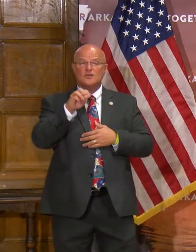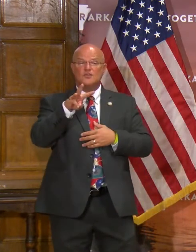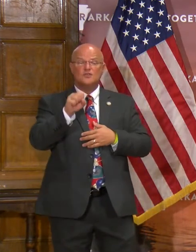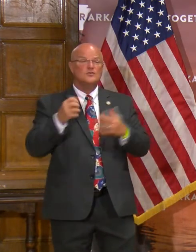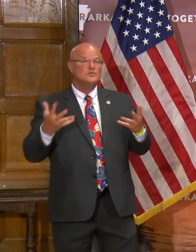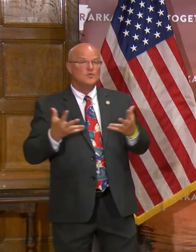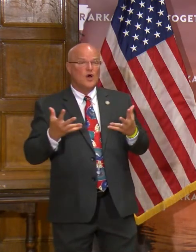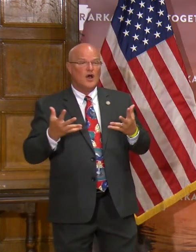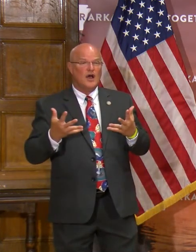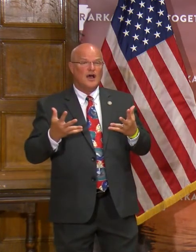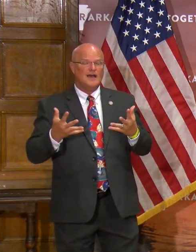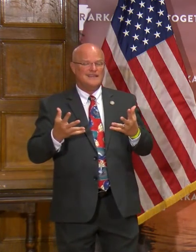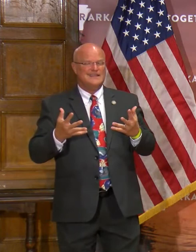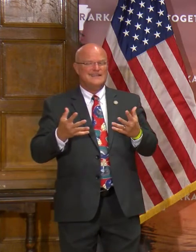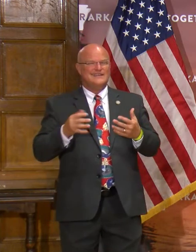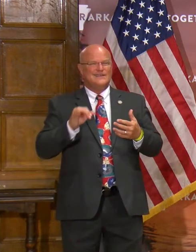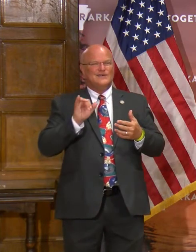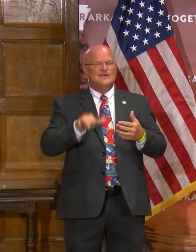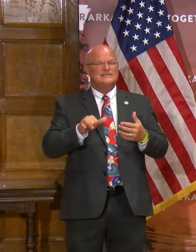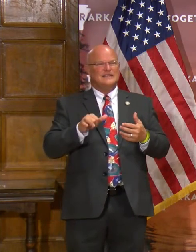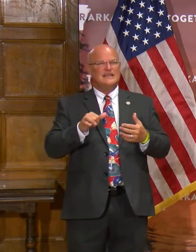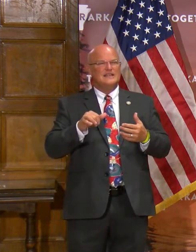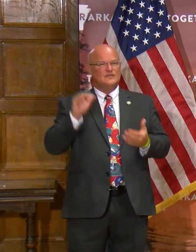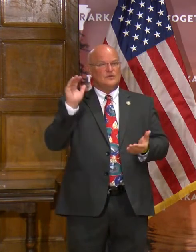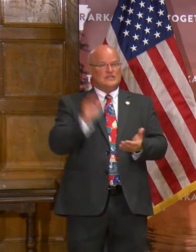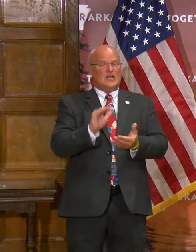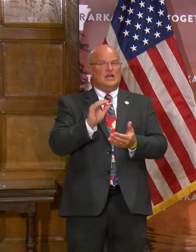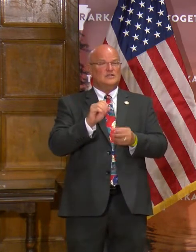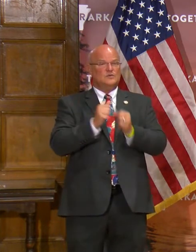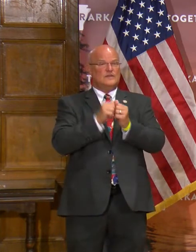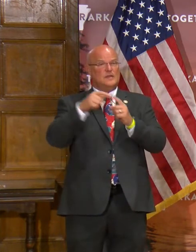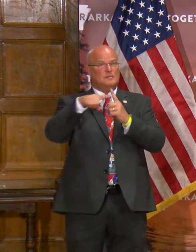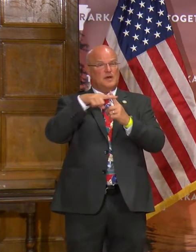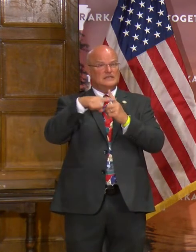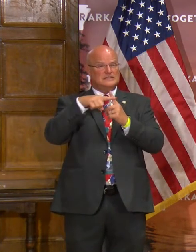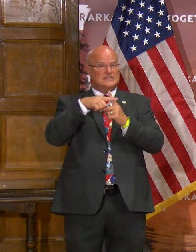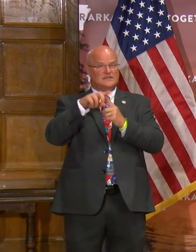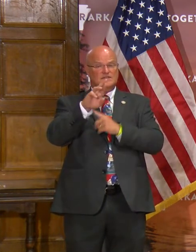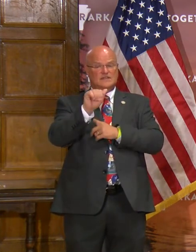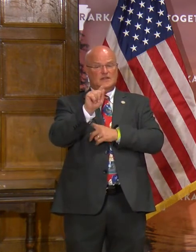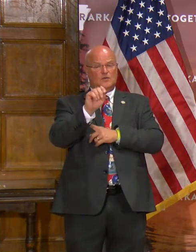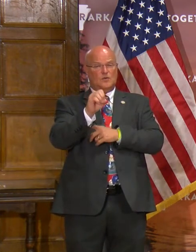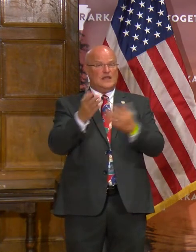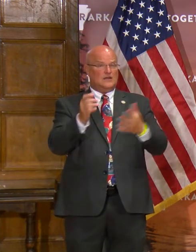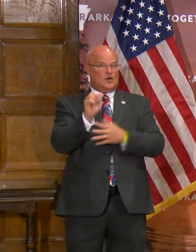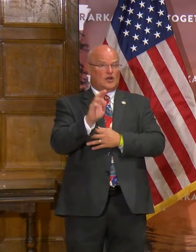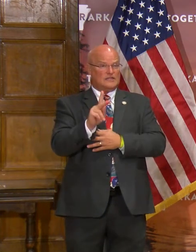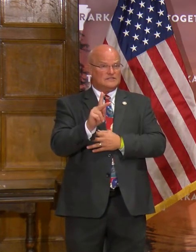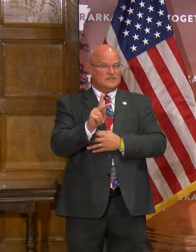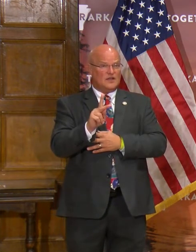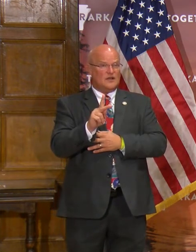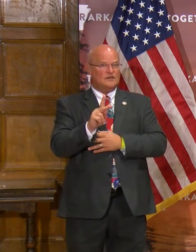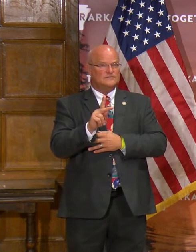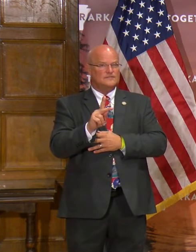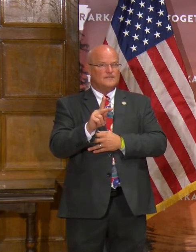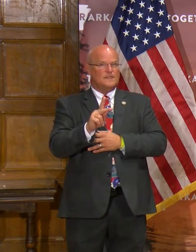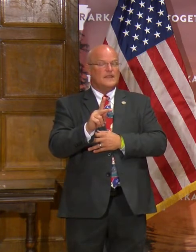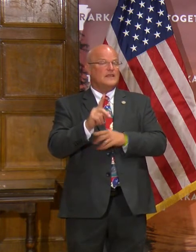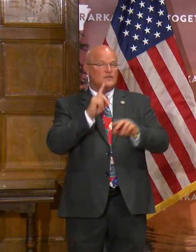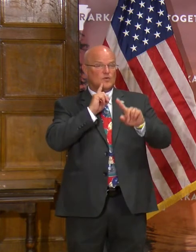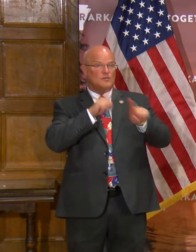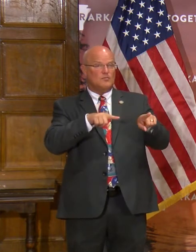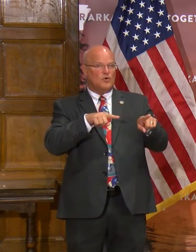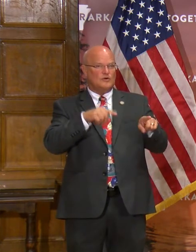of course, which you didn't mention, was the reduction in the positivity rate in Arkansas, which they acknowledge in the